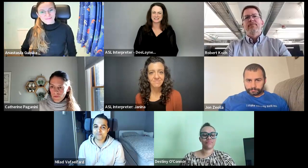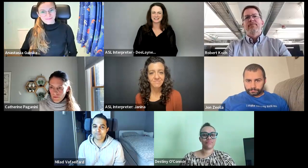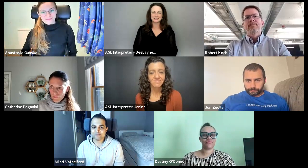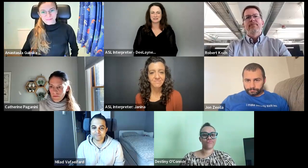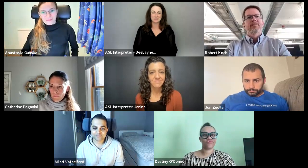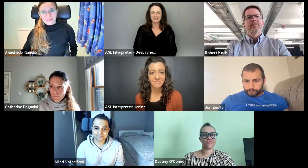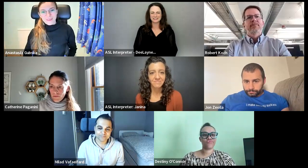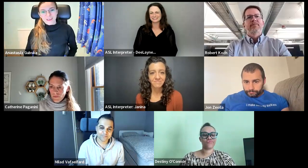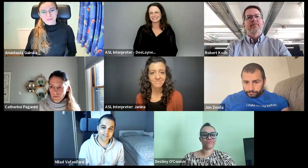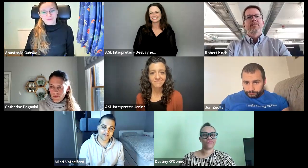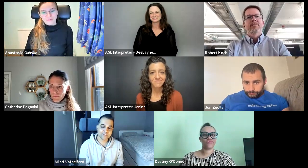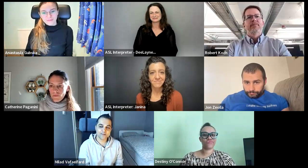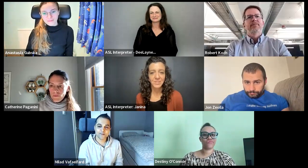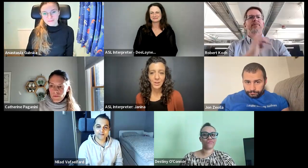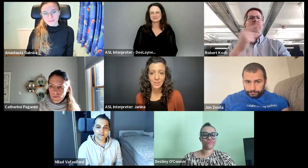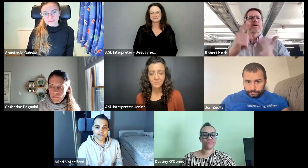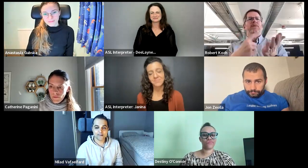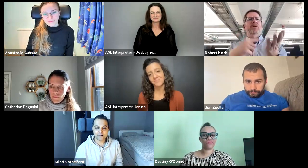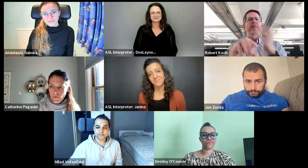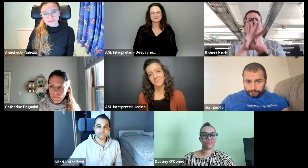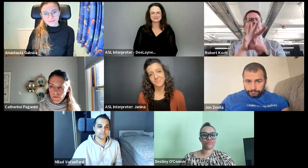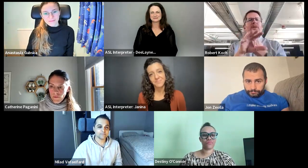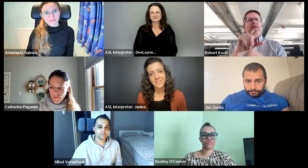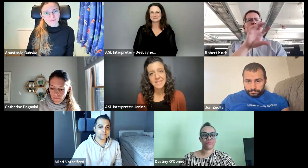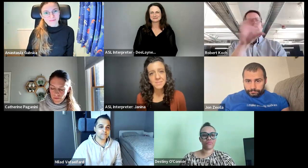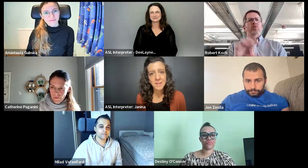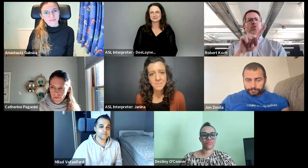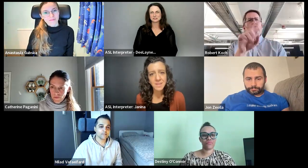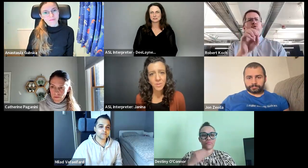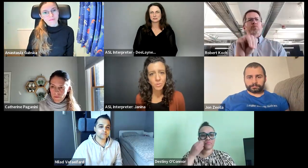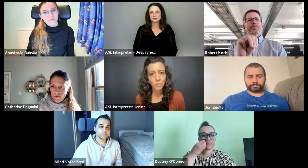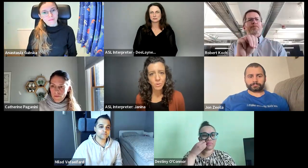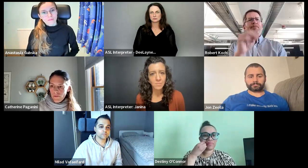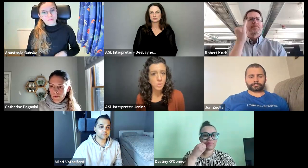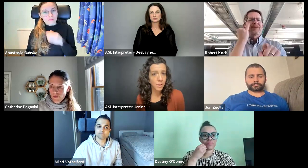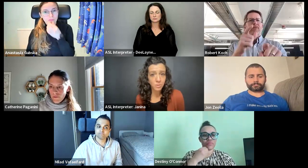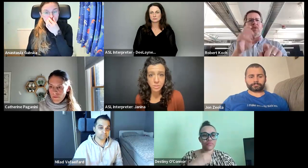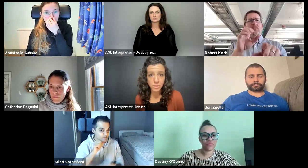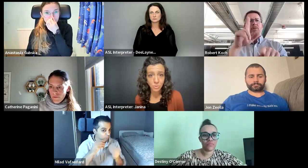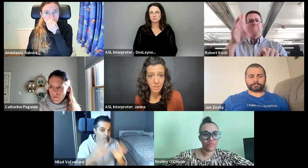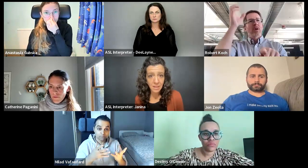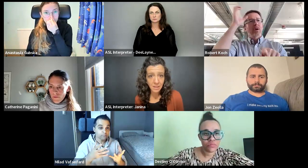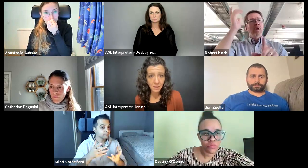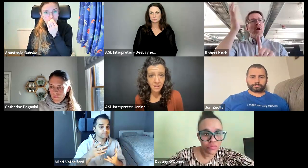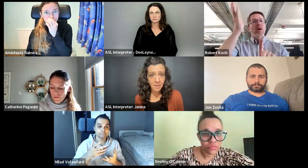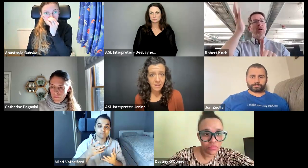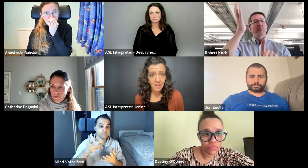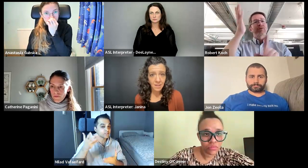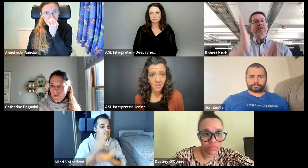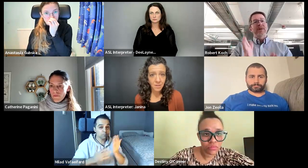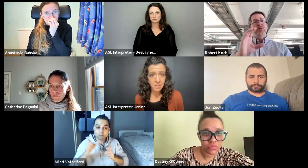the presentation, I can make it work. That's awesome. Sometimes if you, um, join through a zoom meeting,